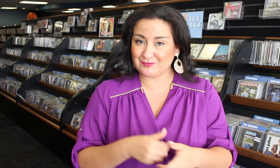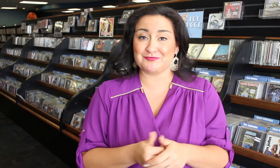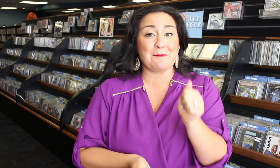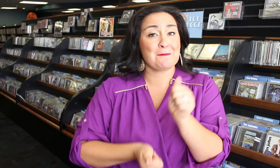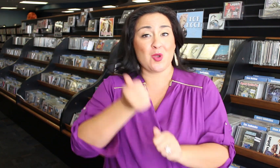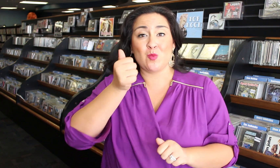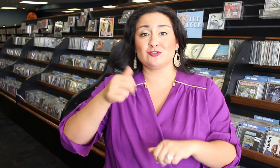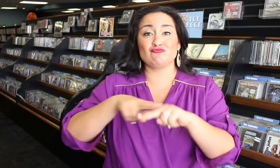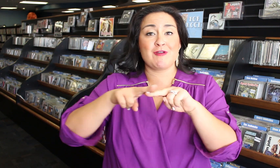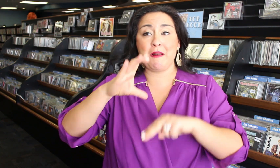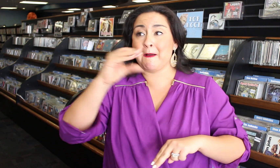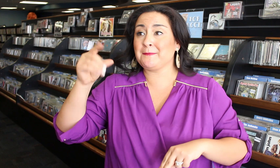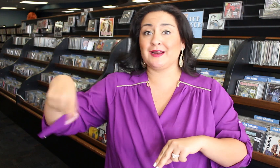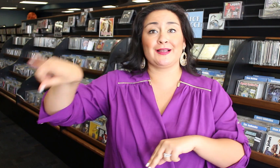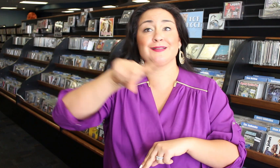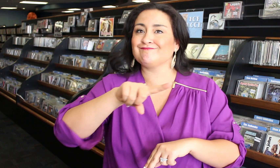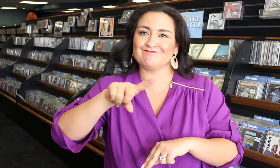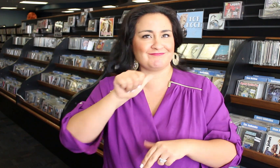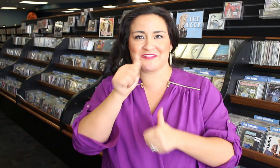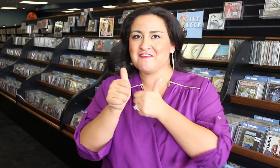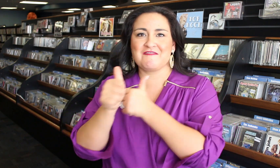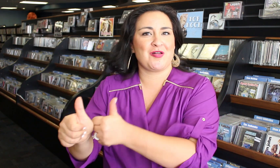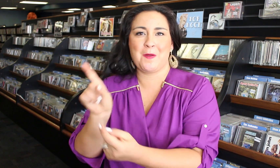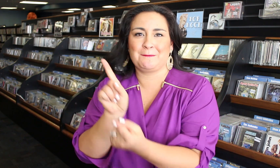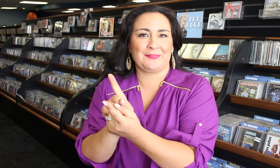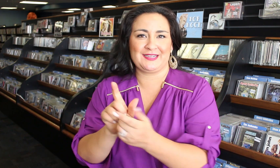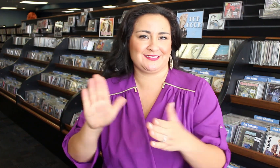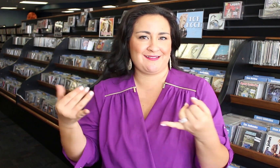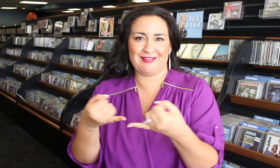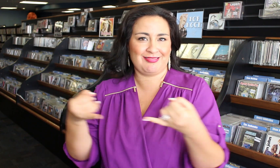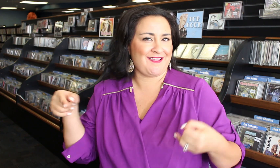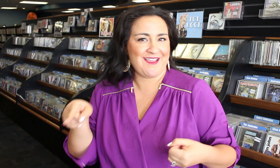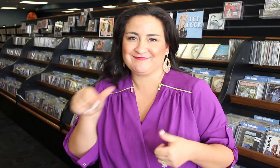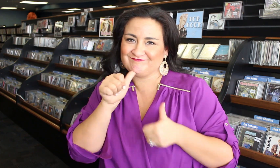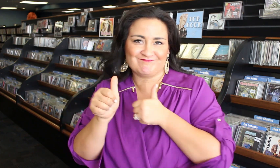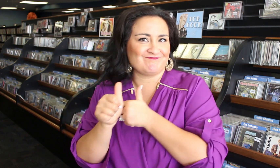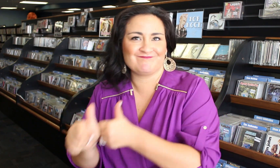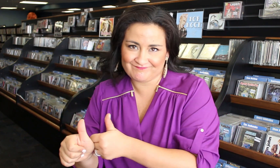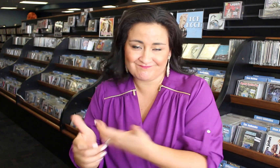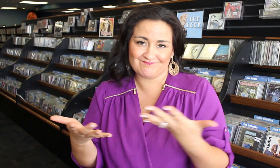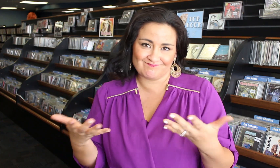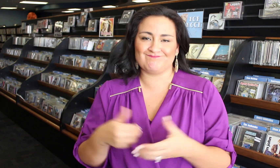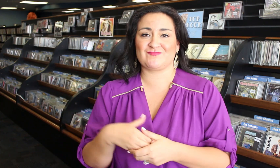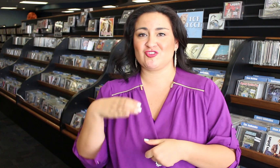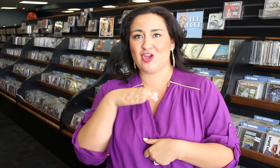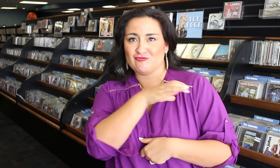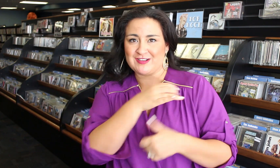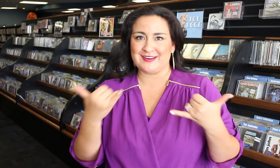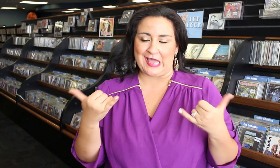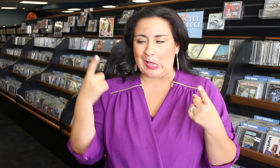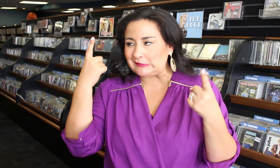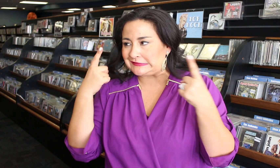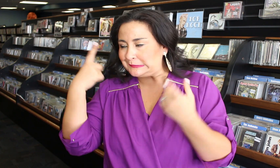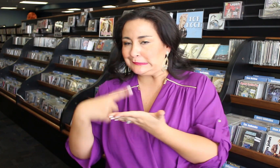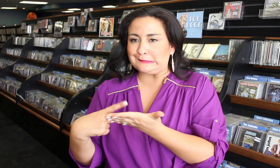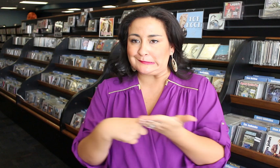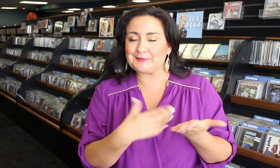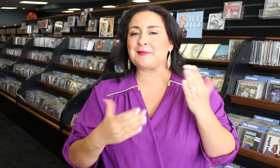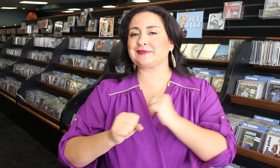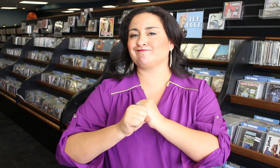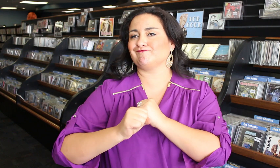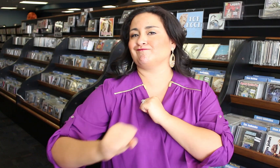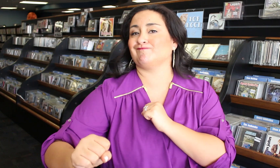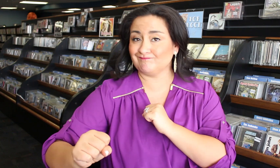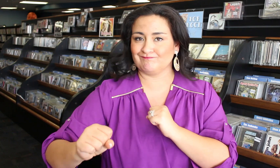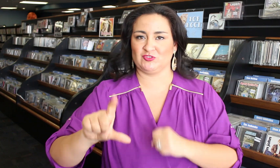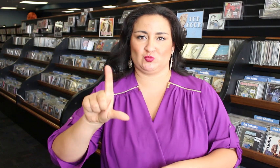However, most rail operators are not on track to meet that deadline. Congress is now considering extending